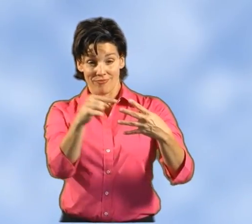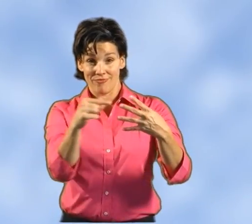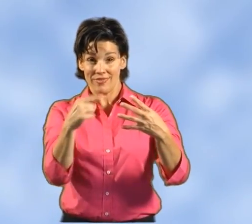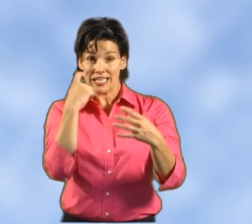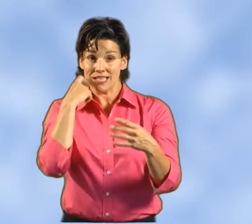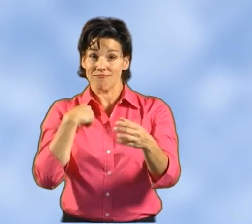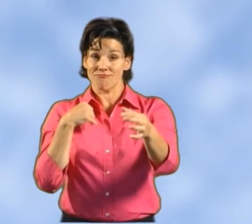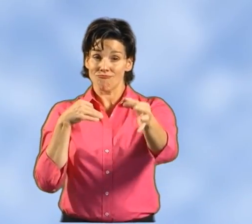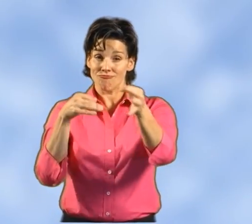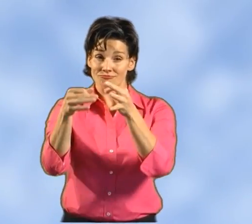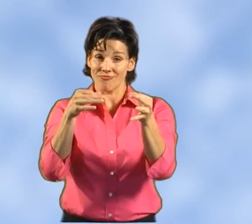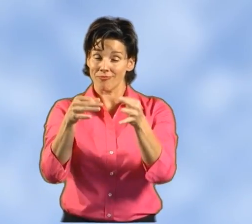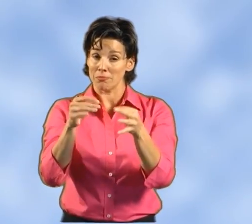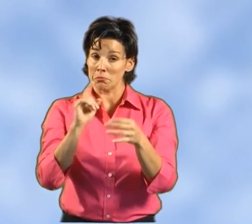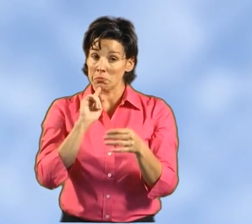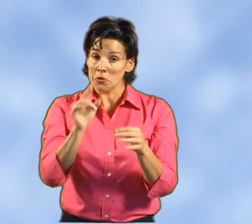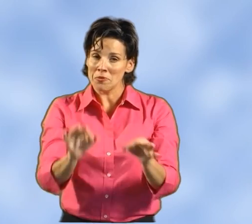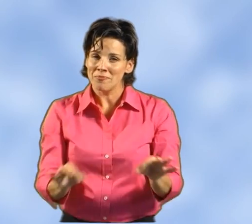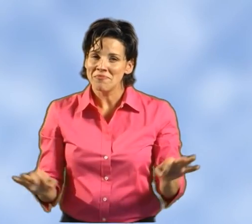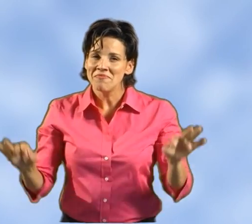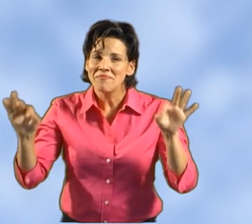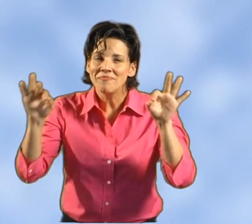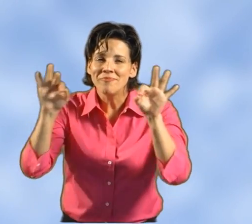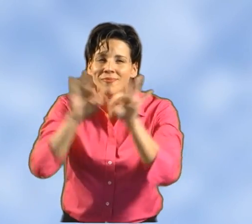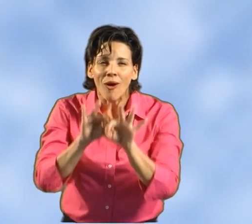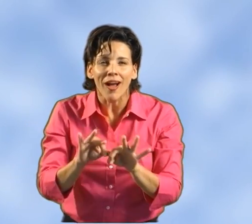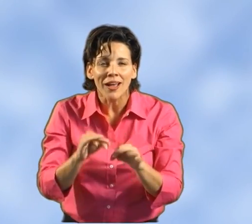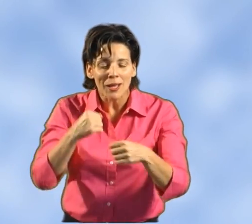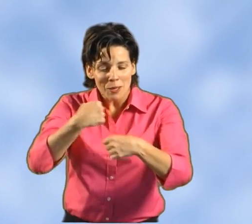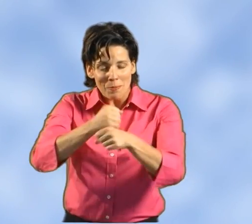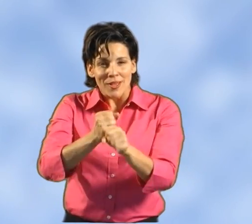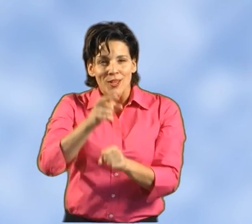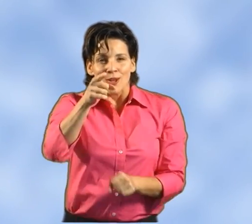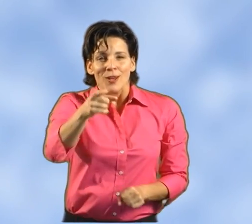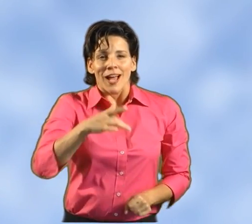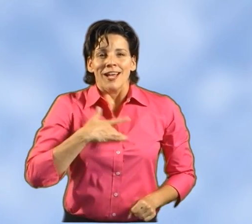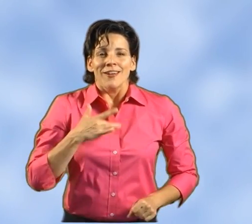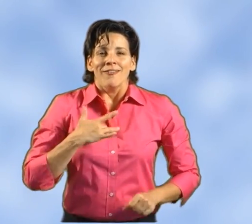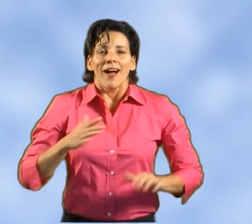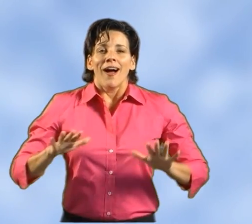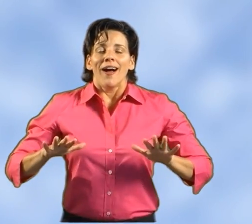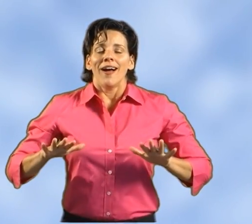These steps can go a long way in making you feel comfortable about seeing the doctor.